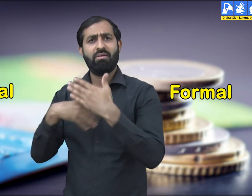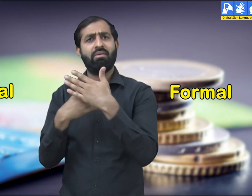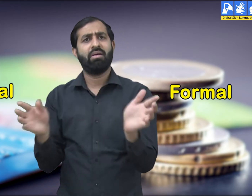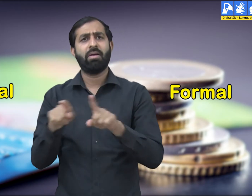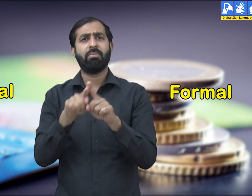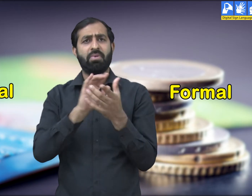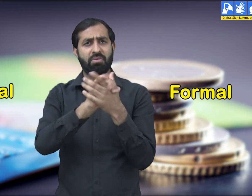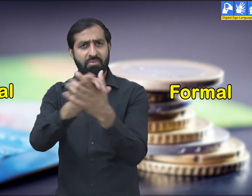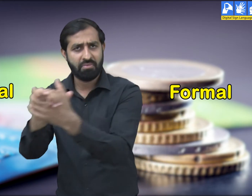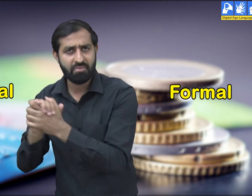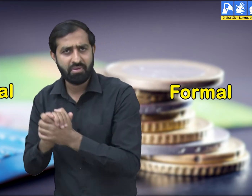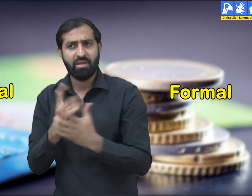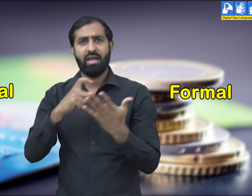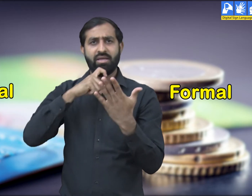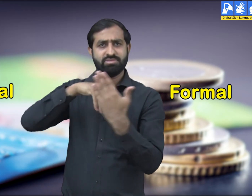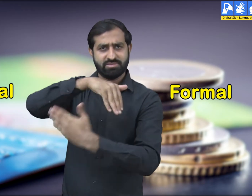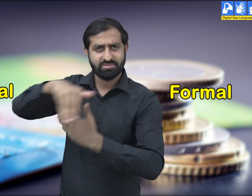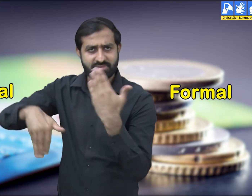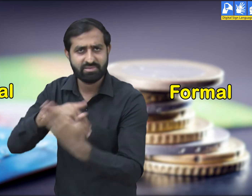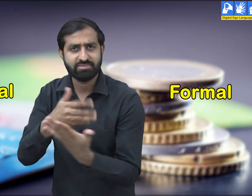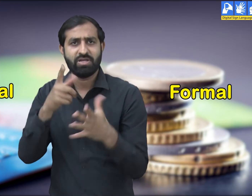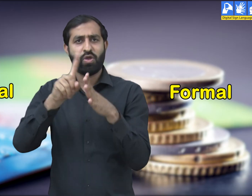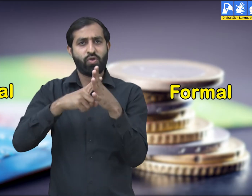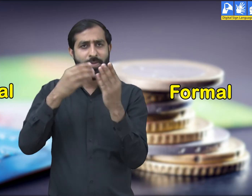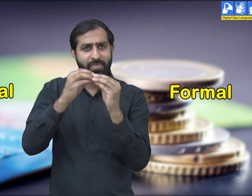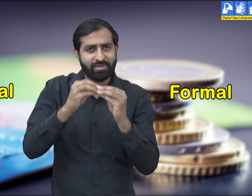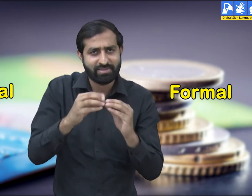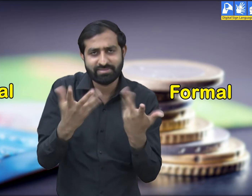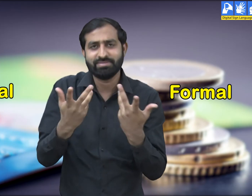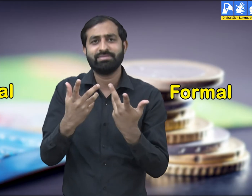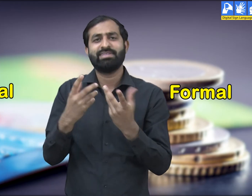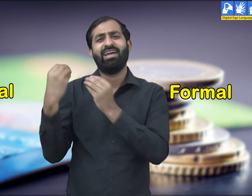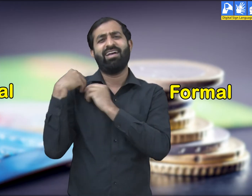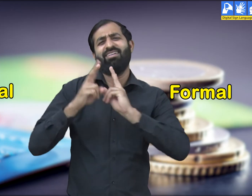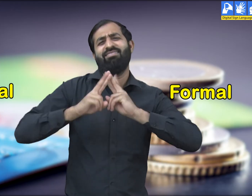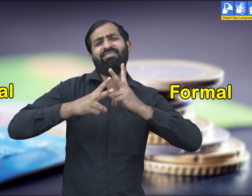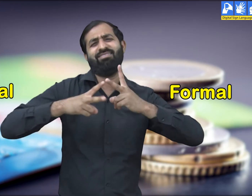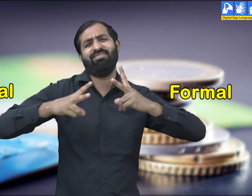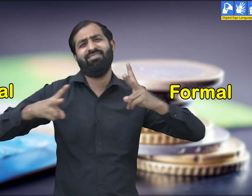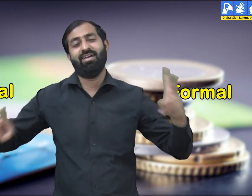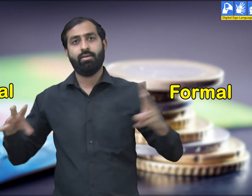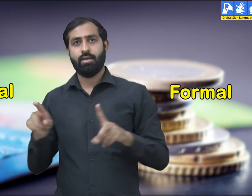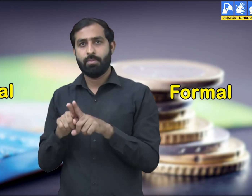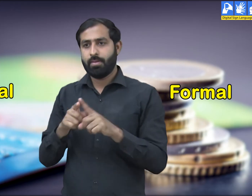The informal sector includes taking loans from friends, relatives, employers and lenders.